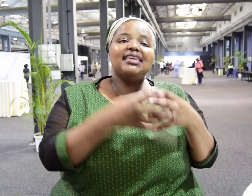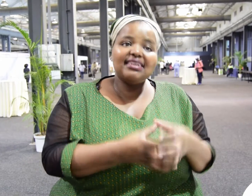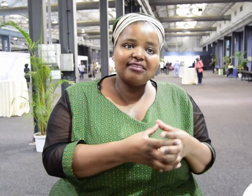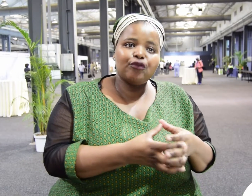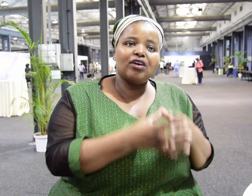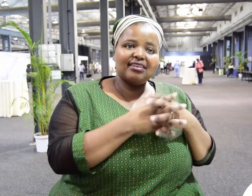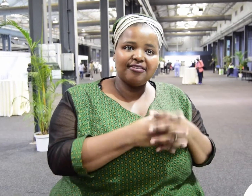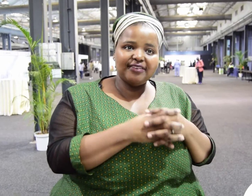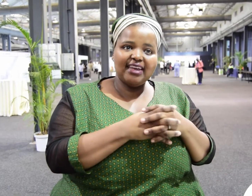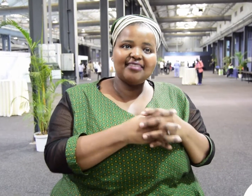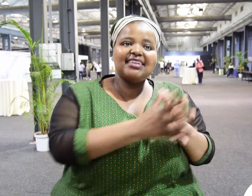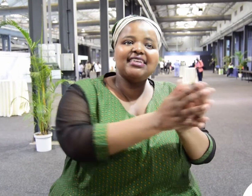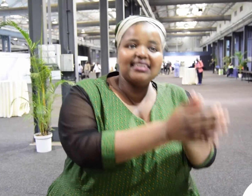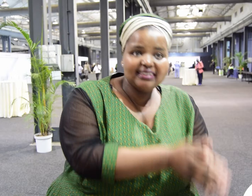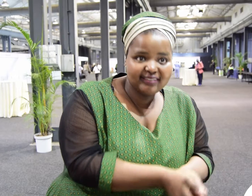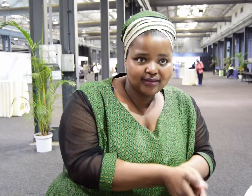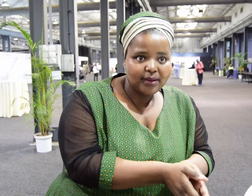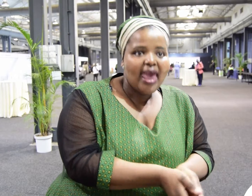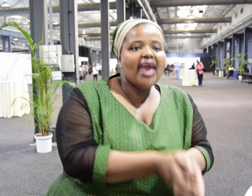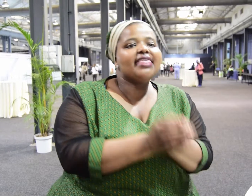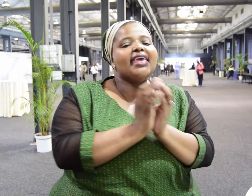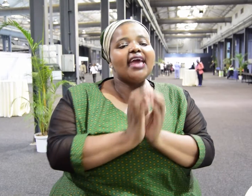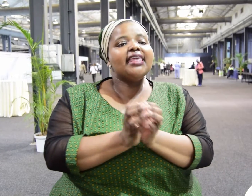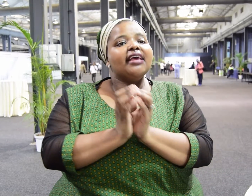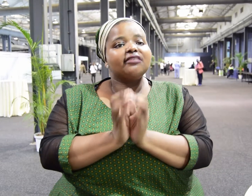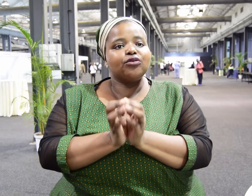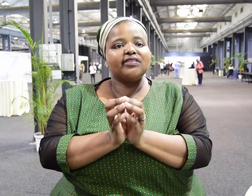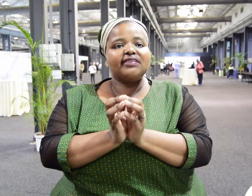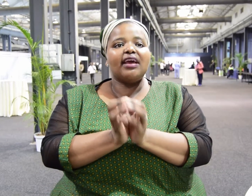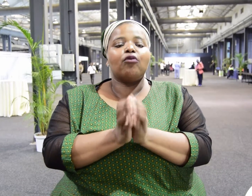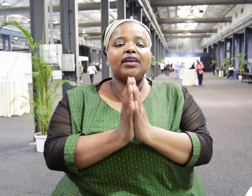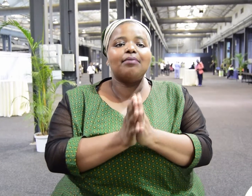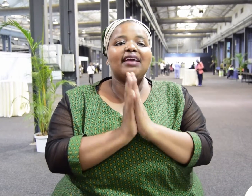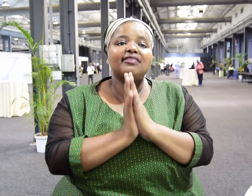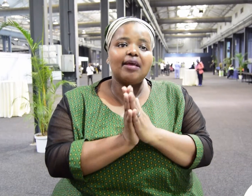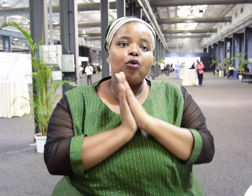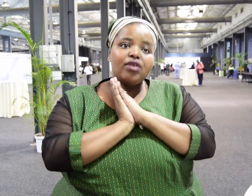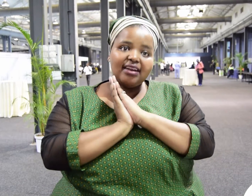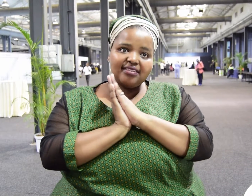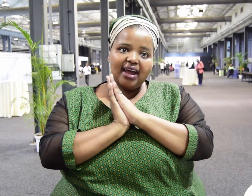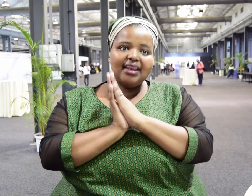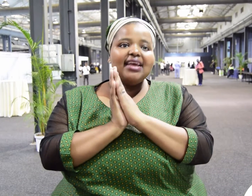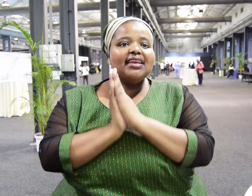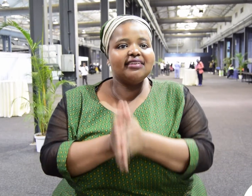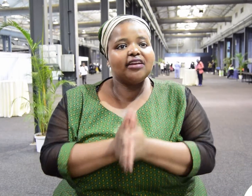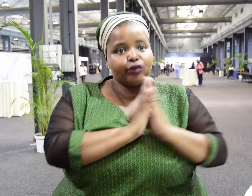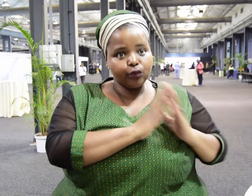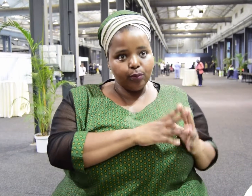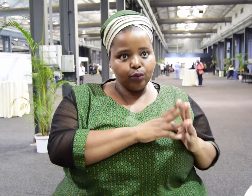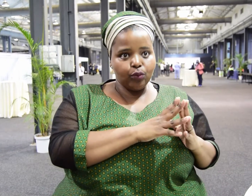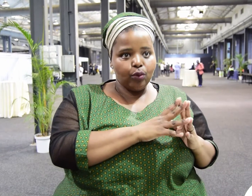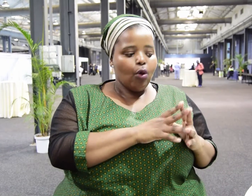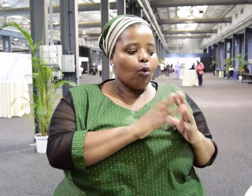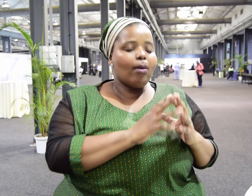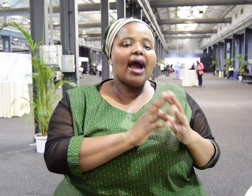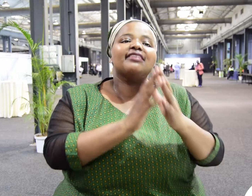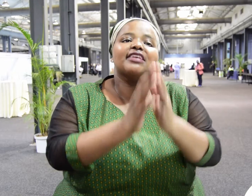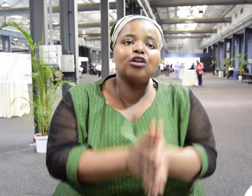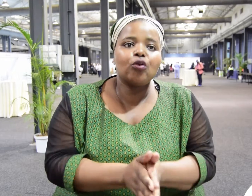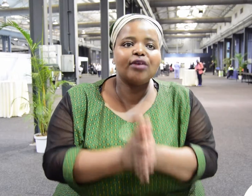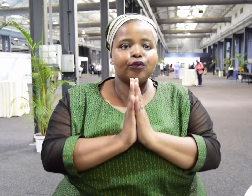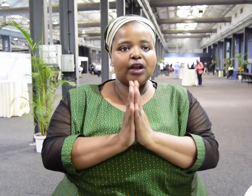Now, the need for rectification means that you have to take the national use and stop the law.